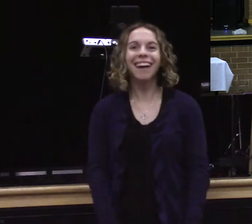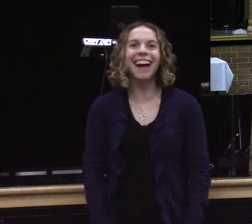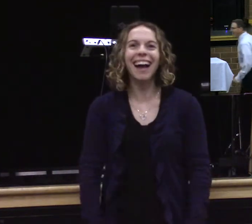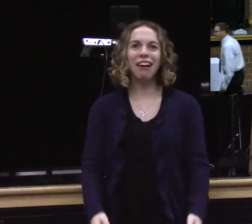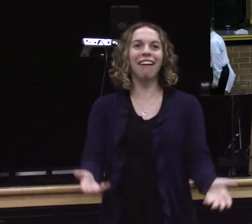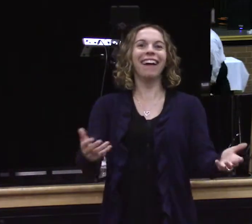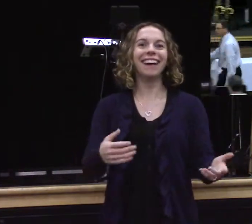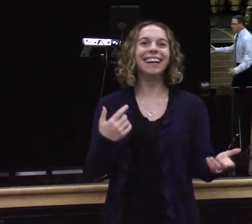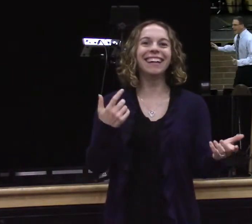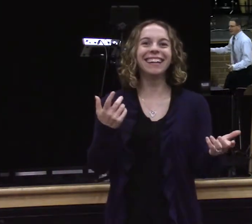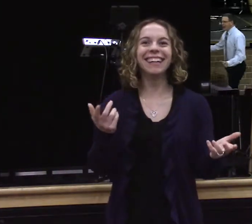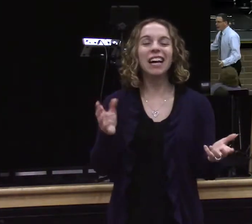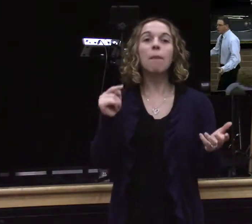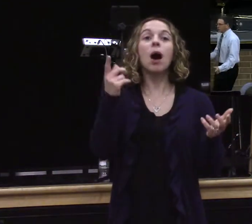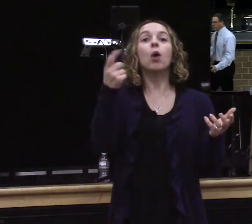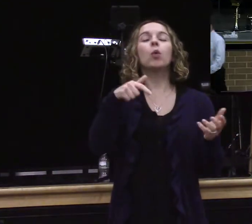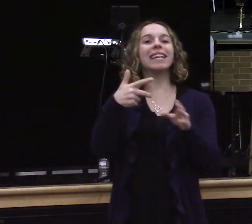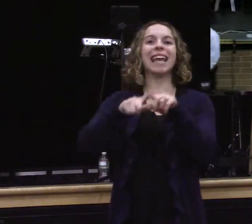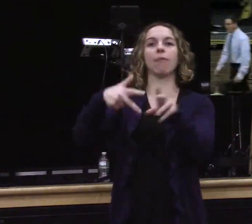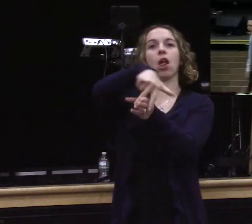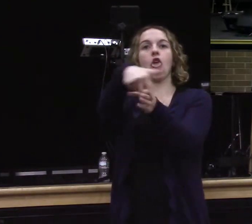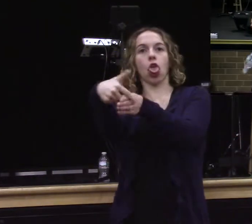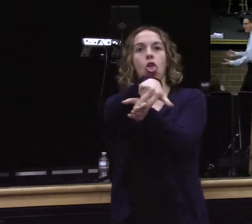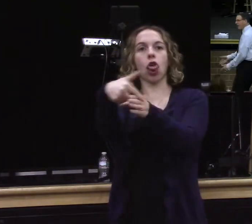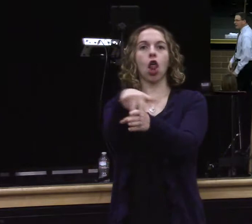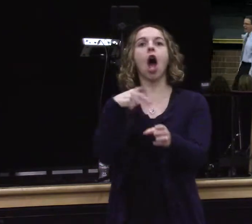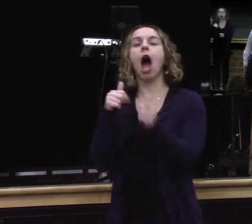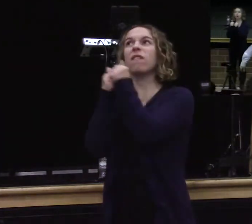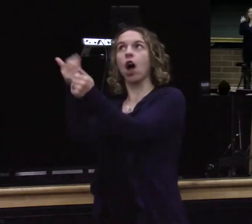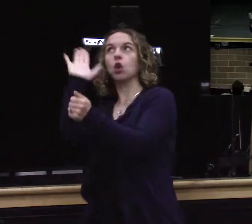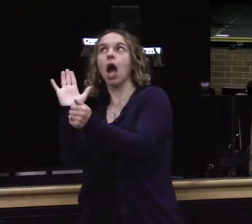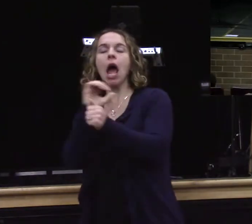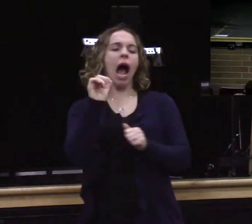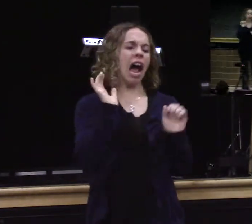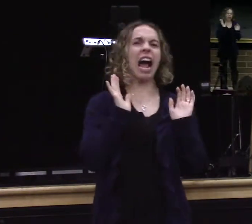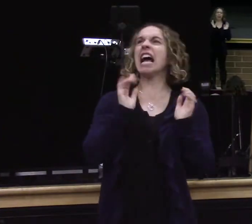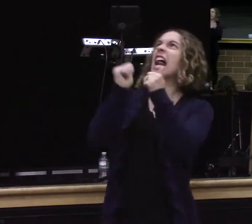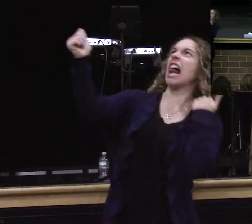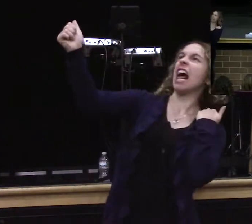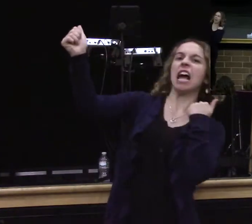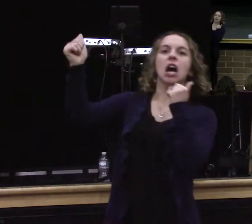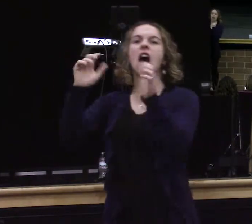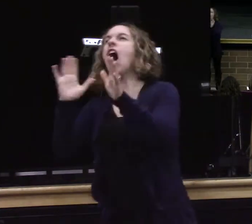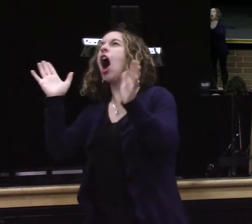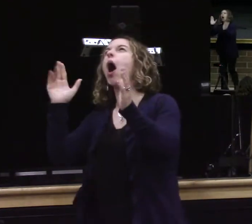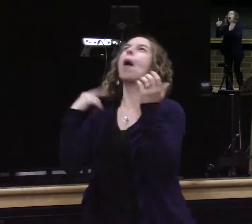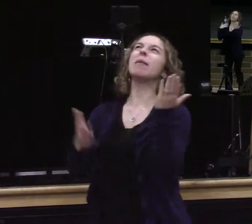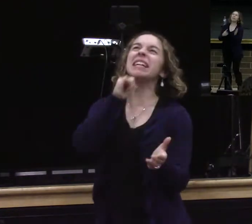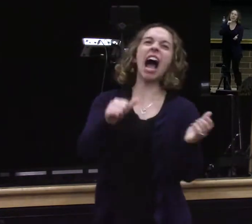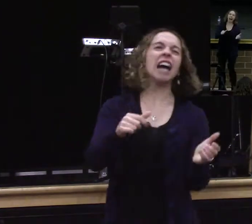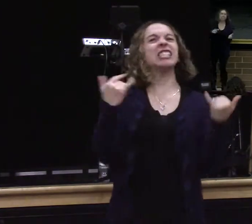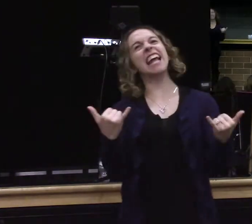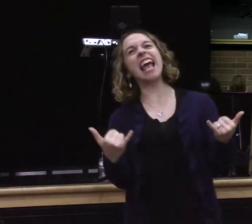get done with this playing around with Jesus Christ. I'm going to follow God. I'm not going to follow God. I'm going to follow God. Oh, maybe